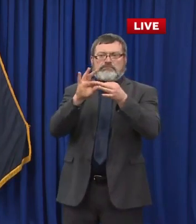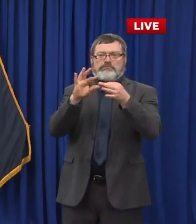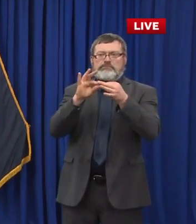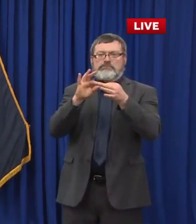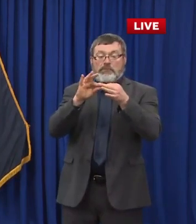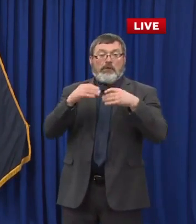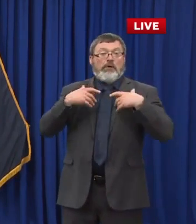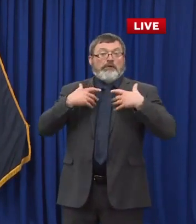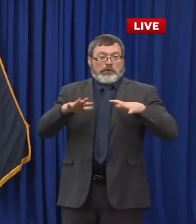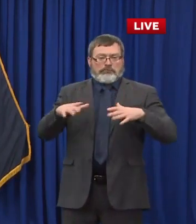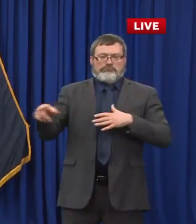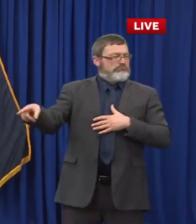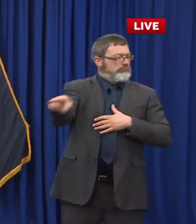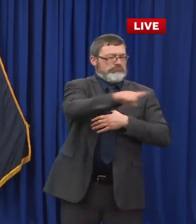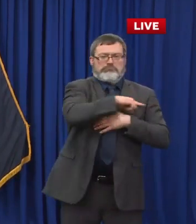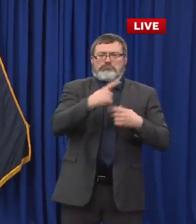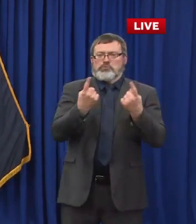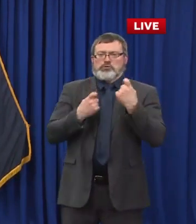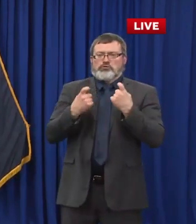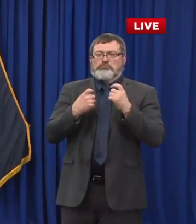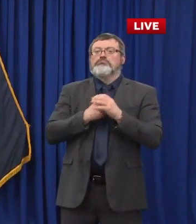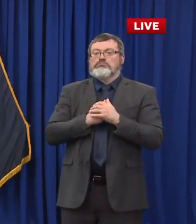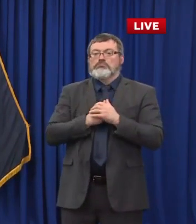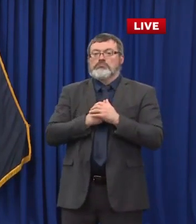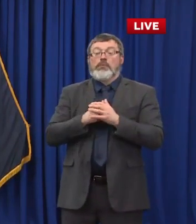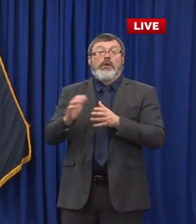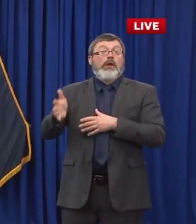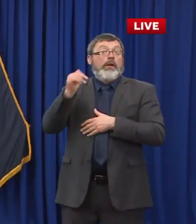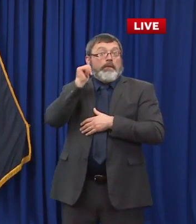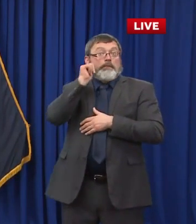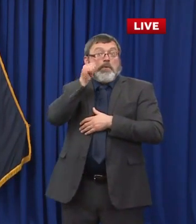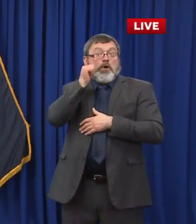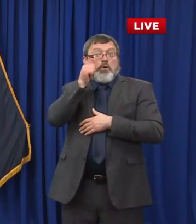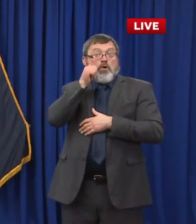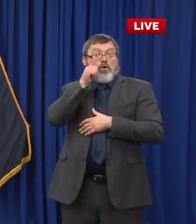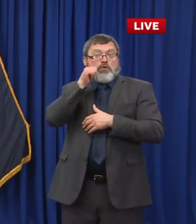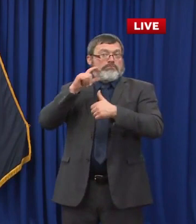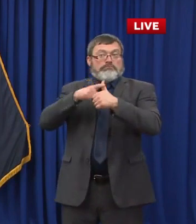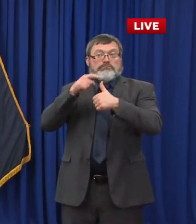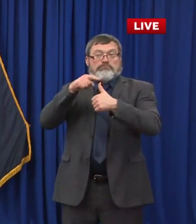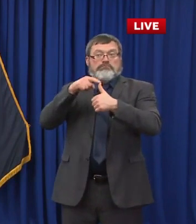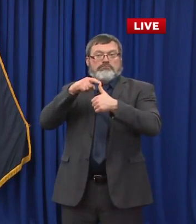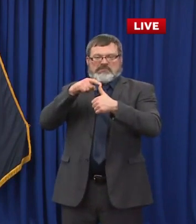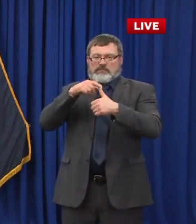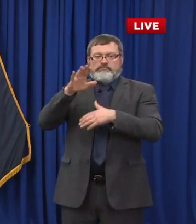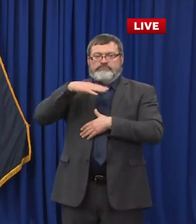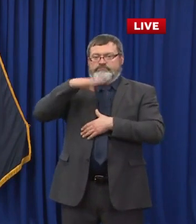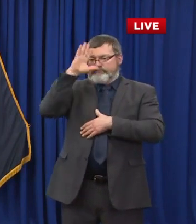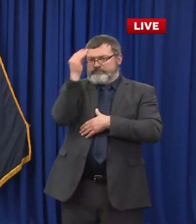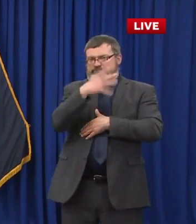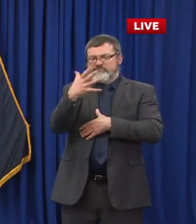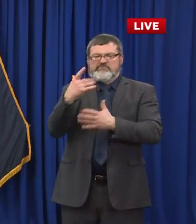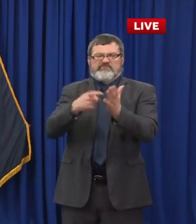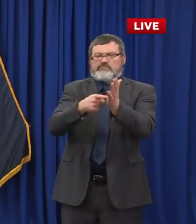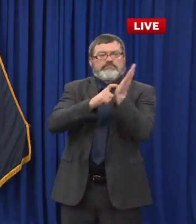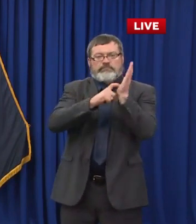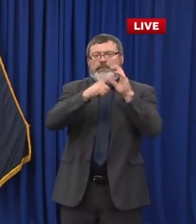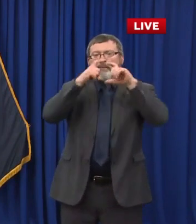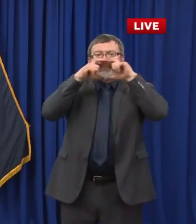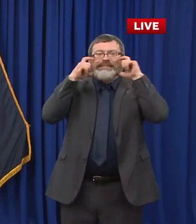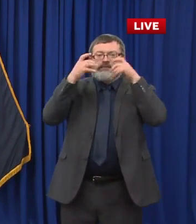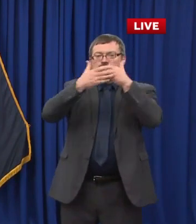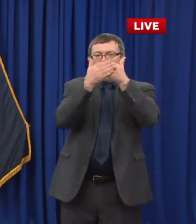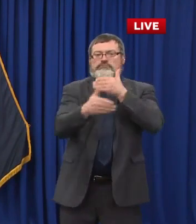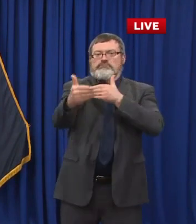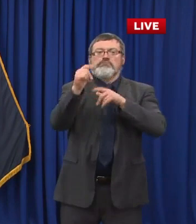So effective tomorrow, the state will be enacting a statewide mask mandate and obviously a decision that did not come